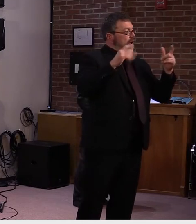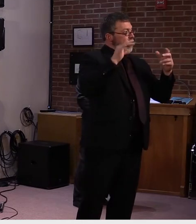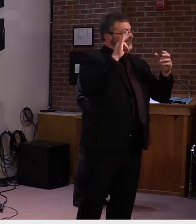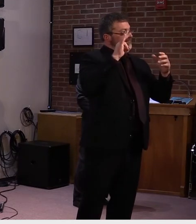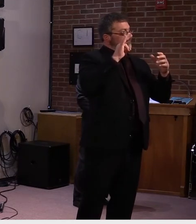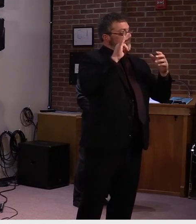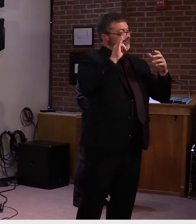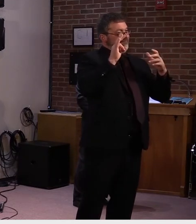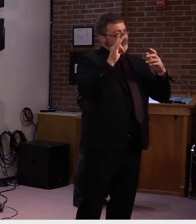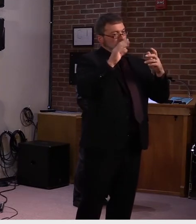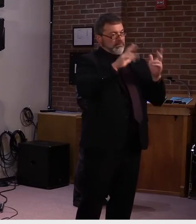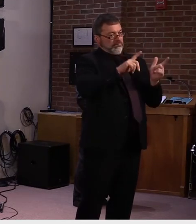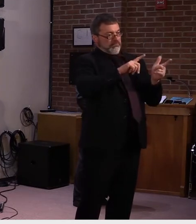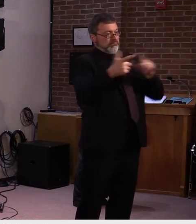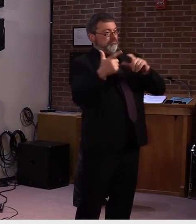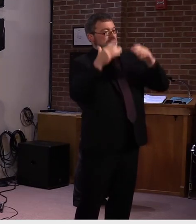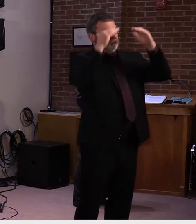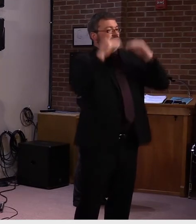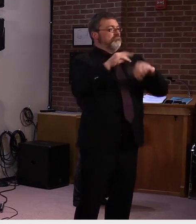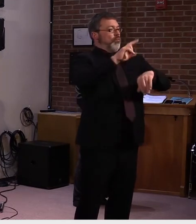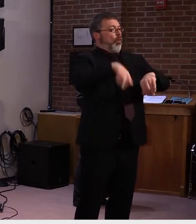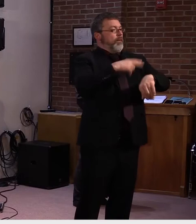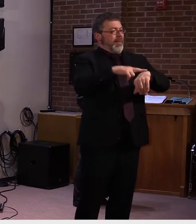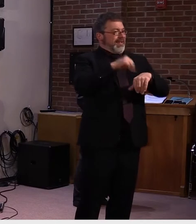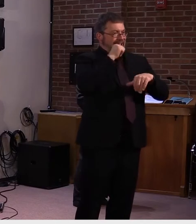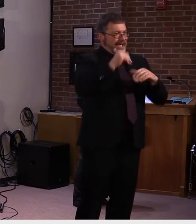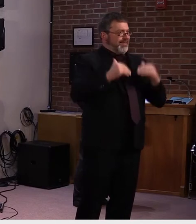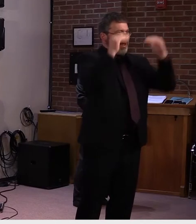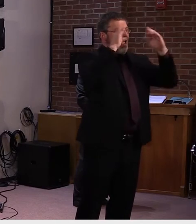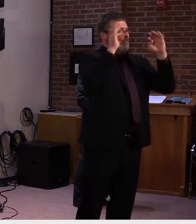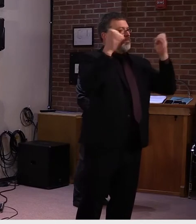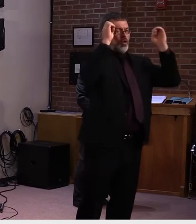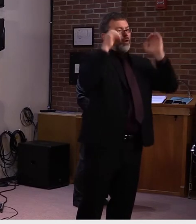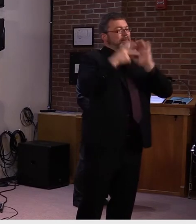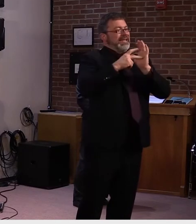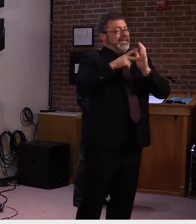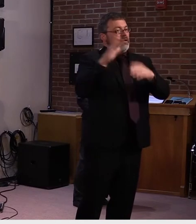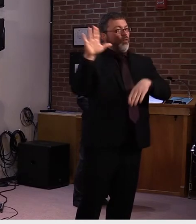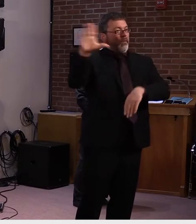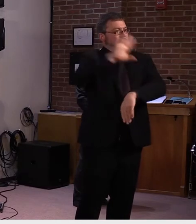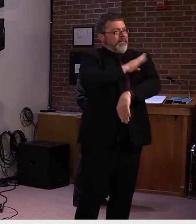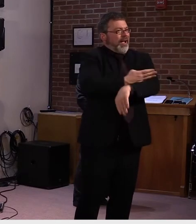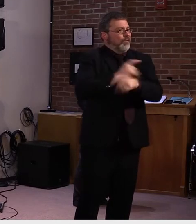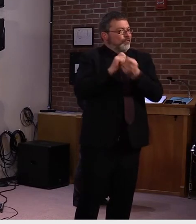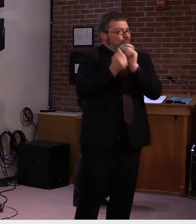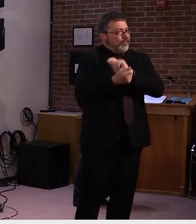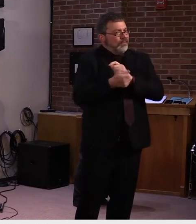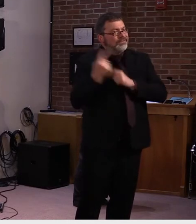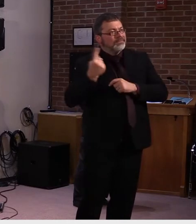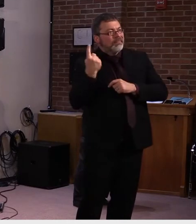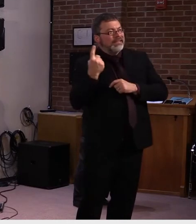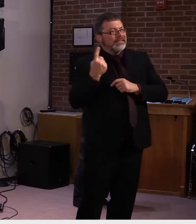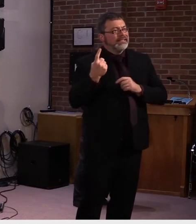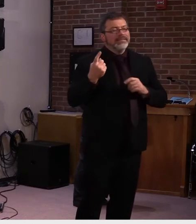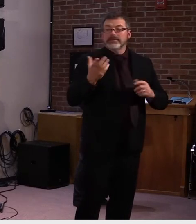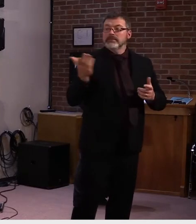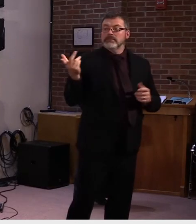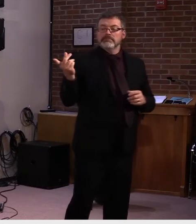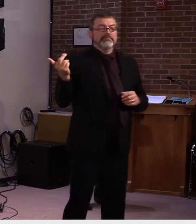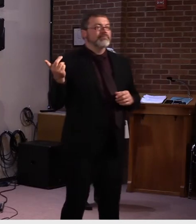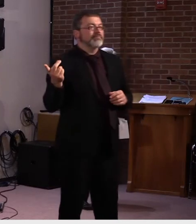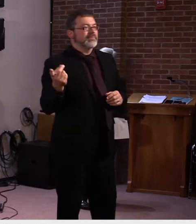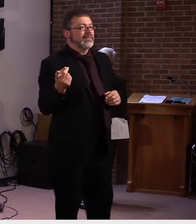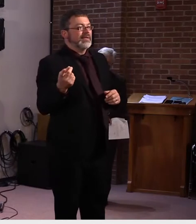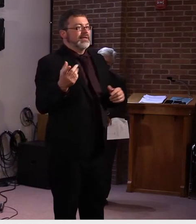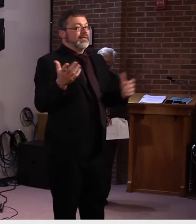point. I just don't know how, you know, we'll have to maintain and watch this, the virus and, and see where it brings us. Um,